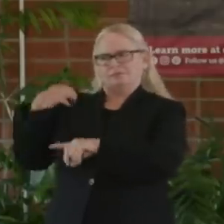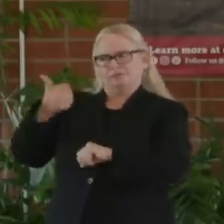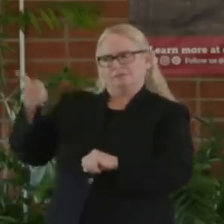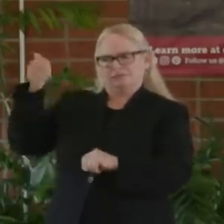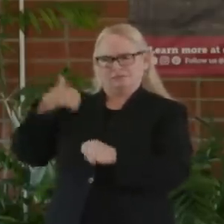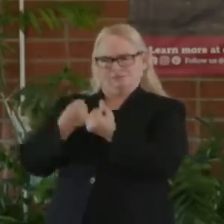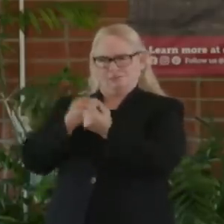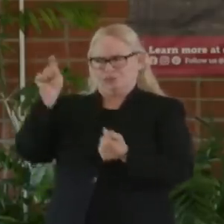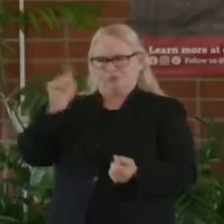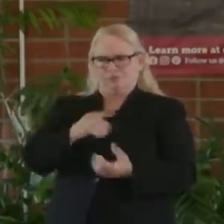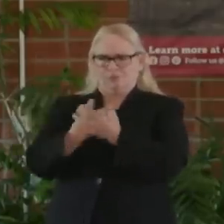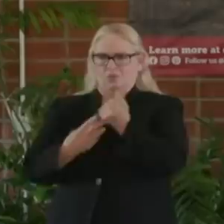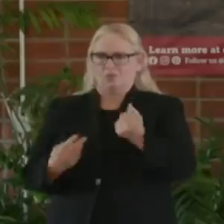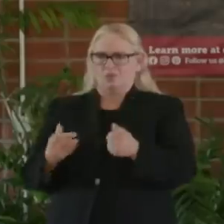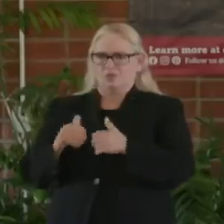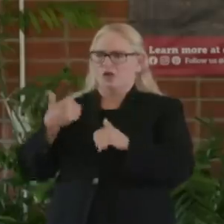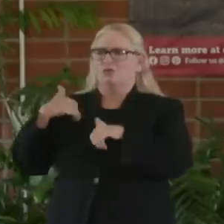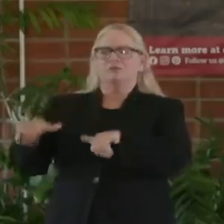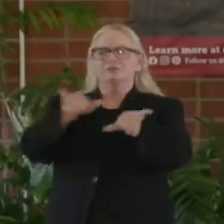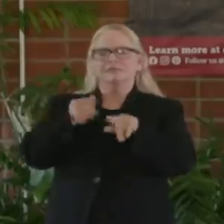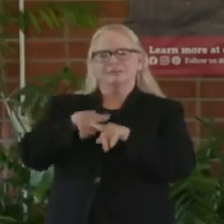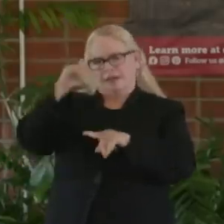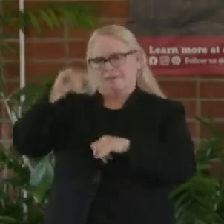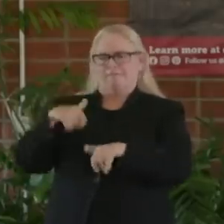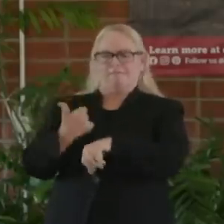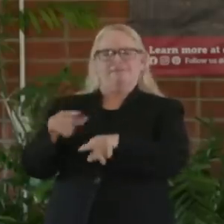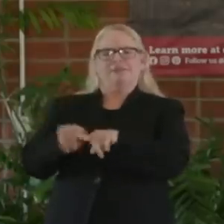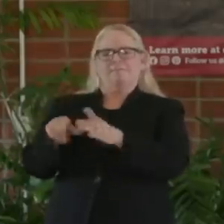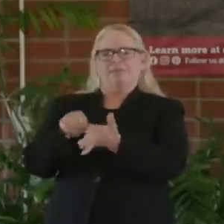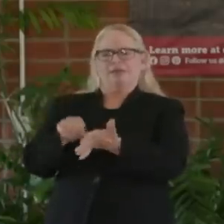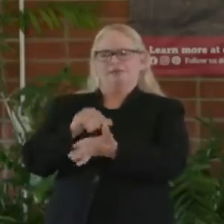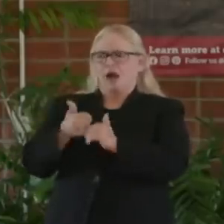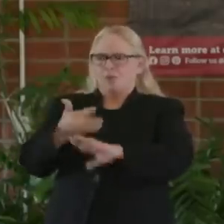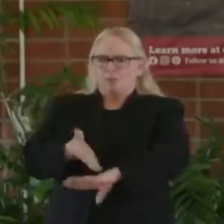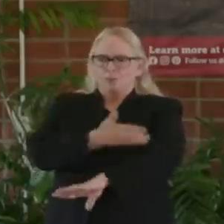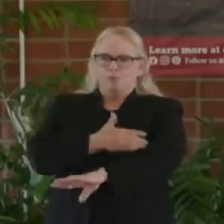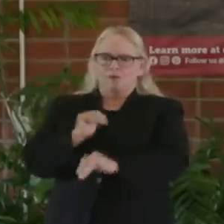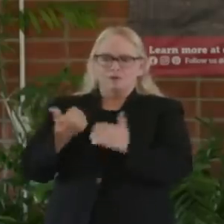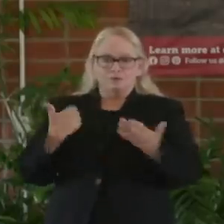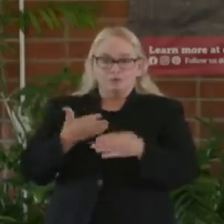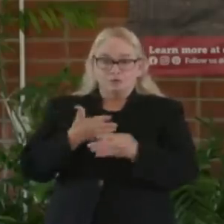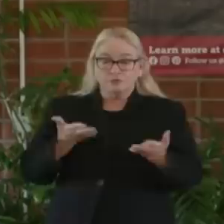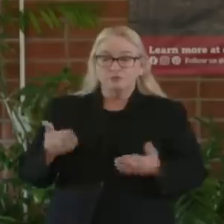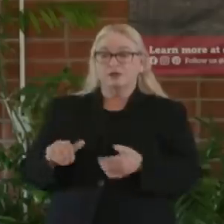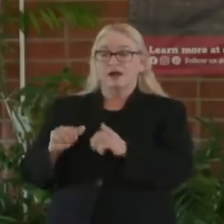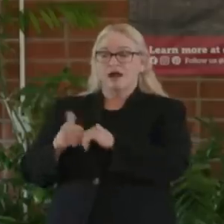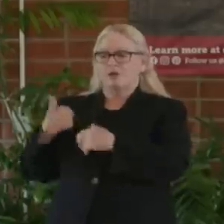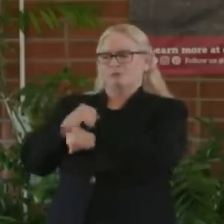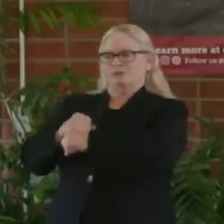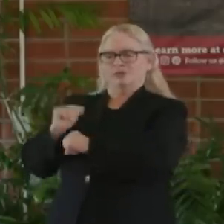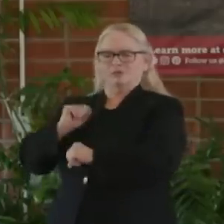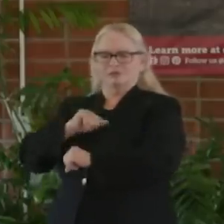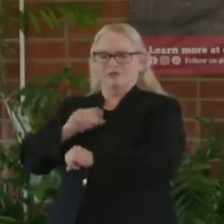the work we're doing in terms of increasing the acuity of focus related to identifying